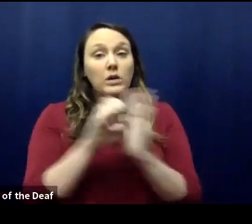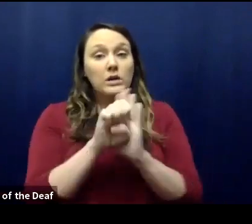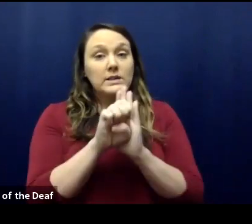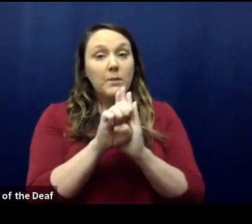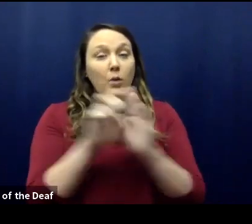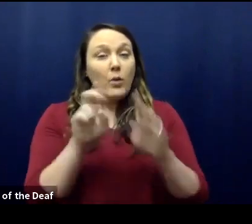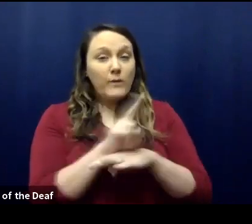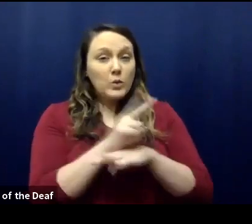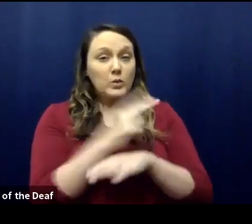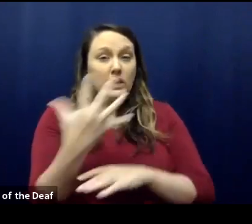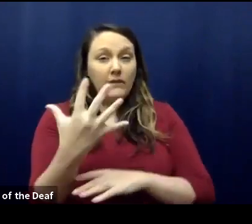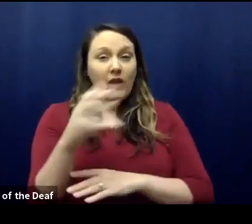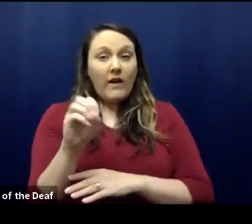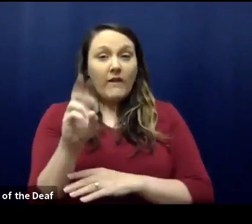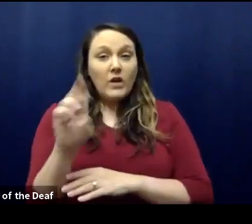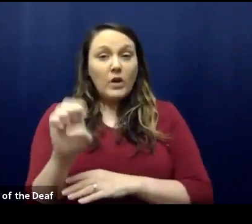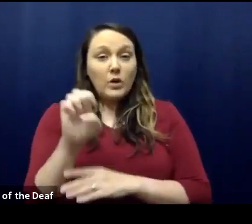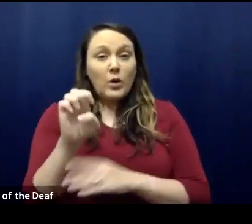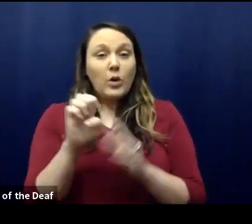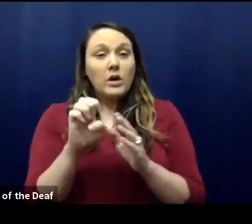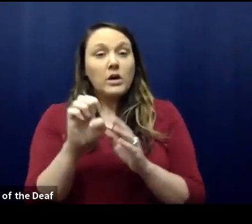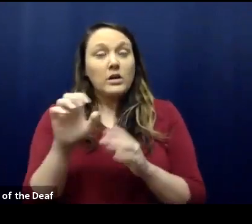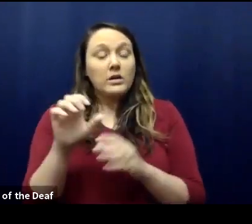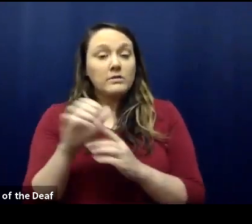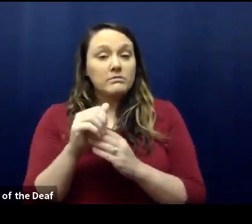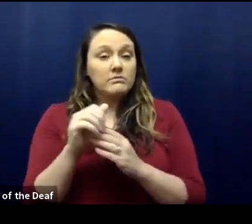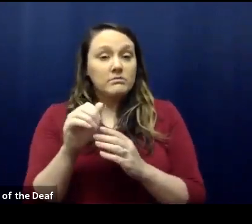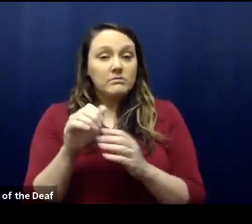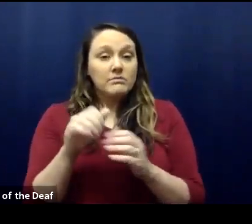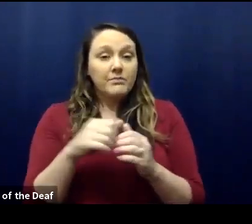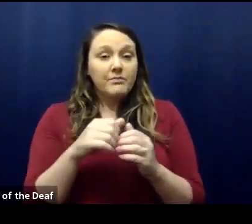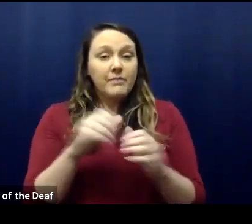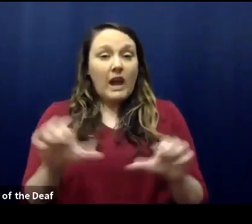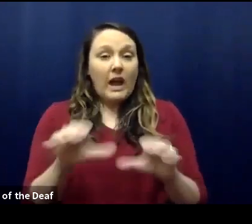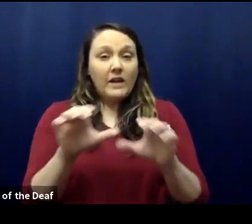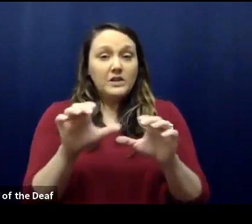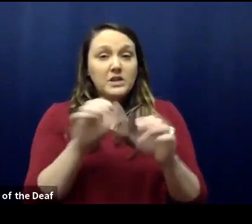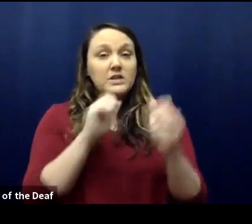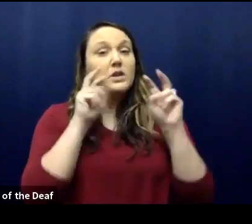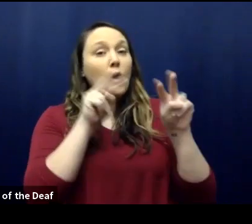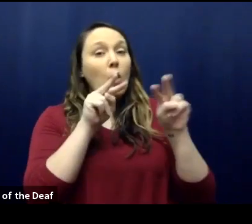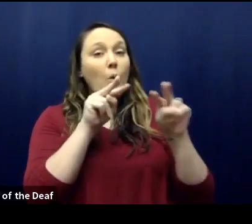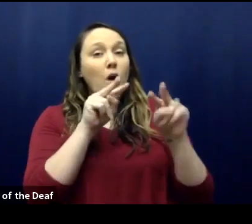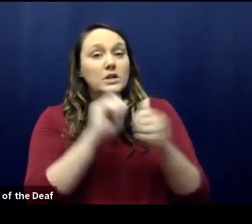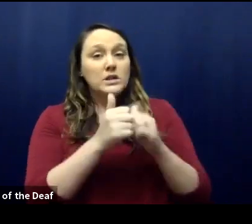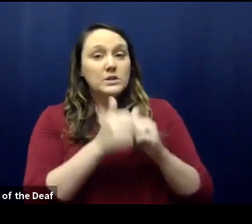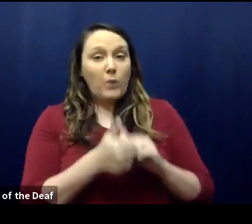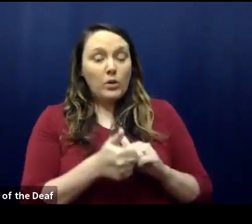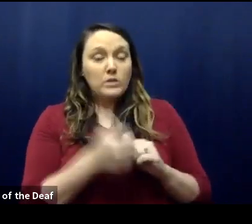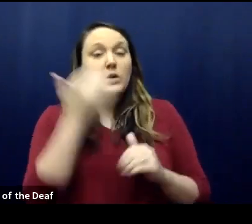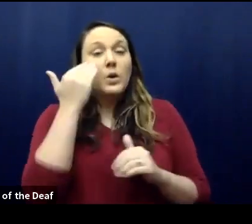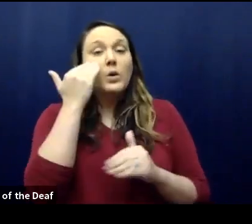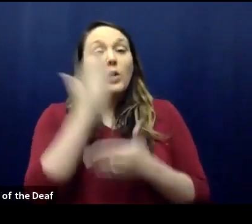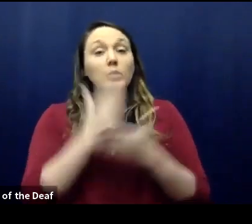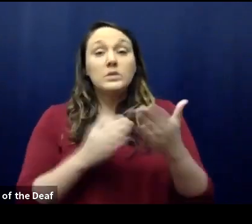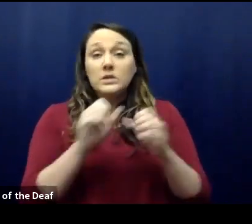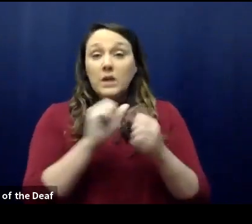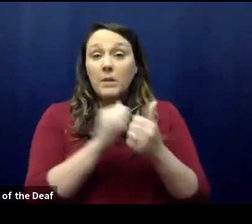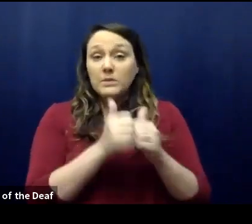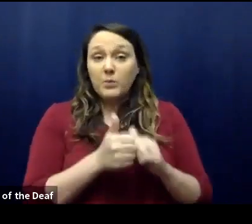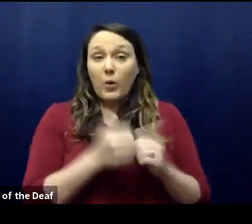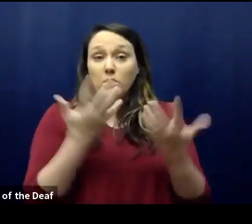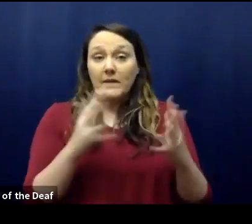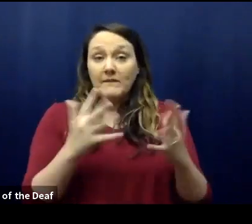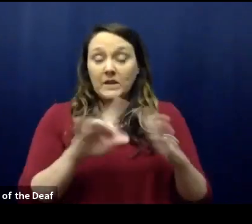actions into play is watching your kids play sports. We know some sports have already started back. First, we acknowledge